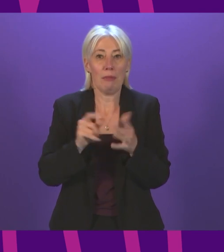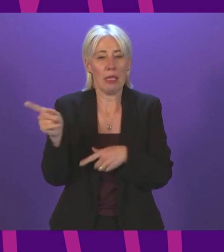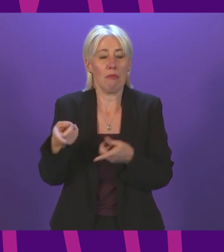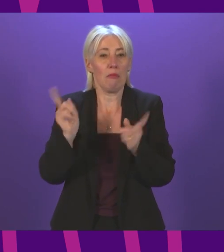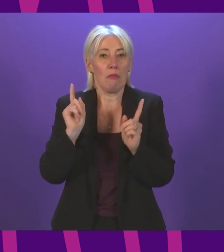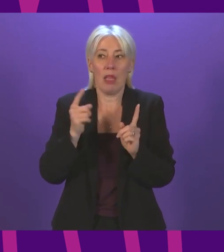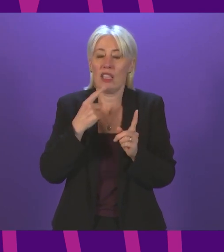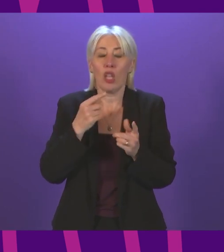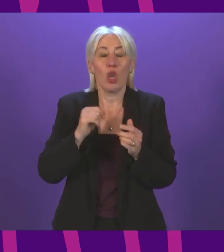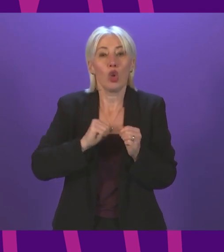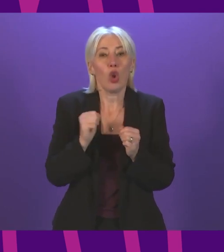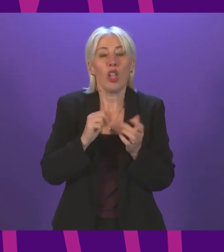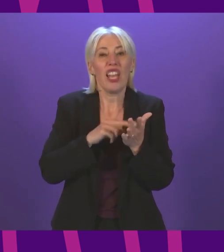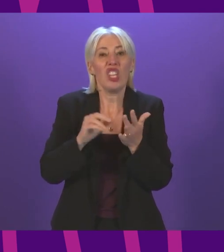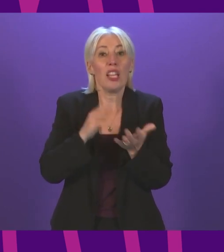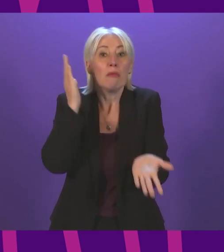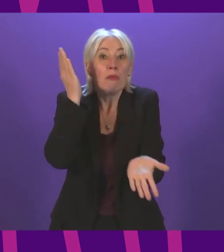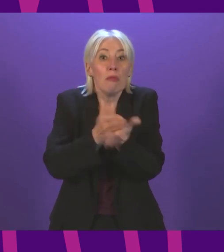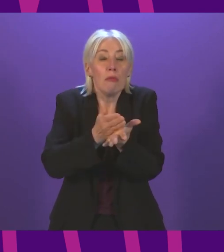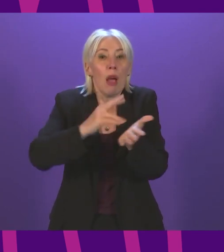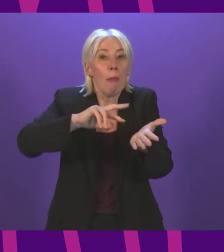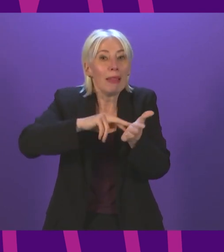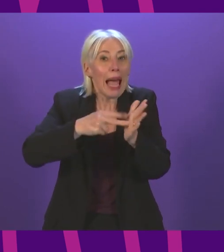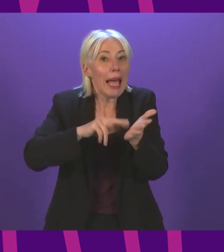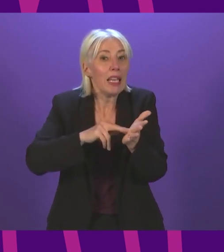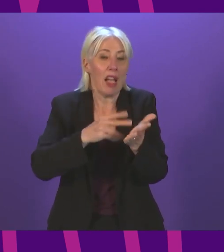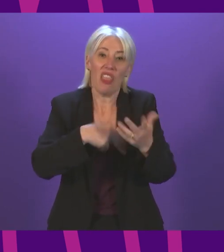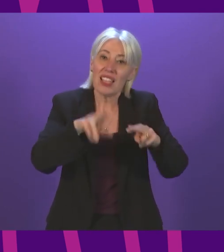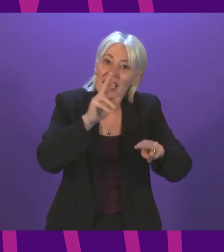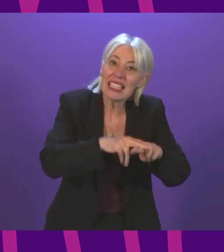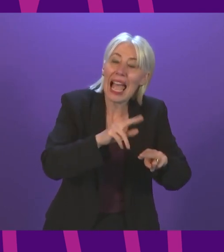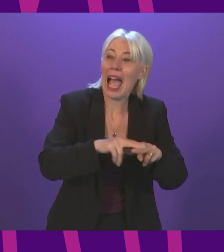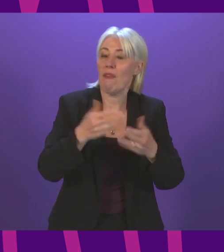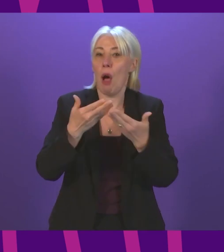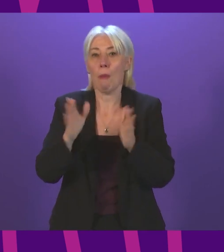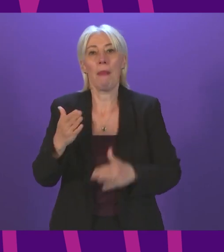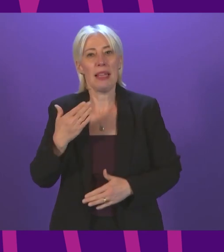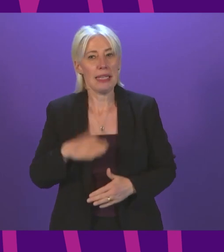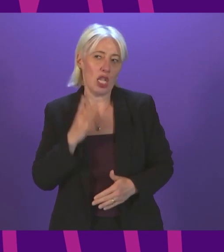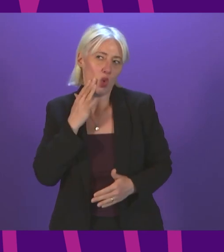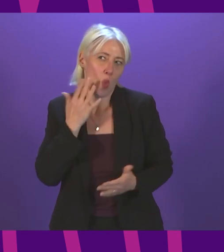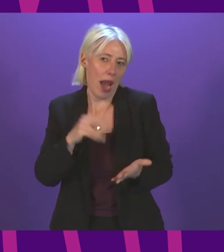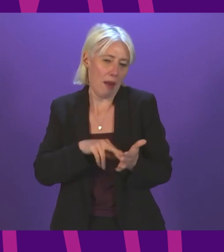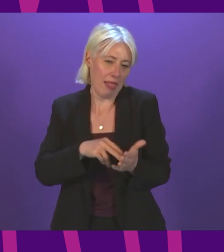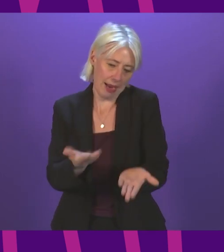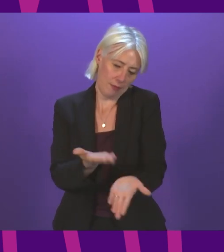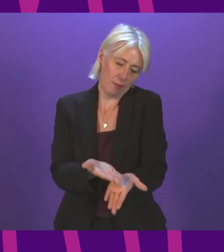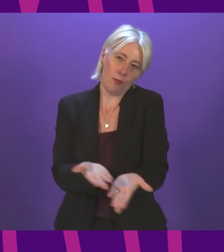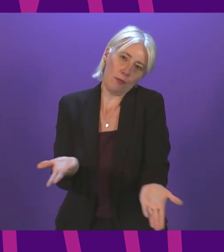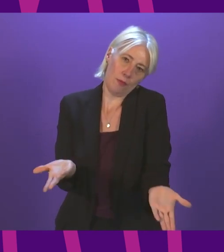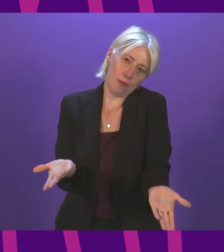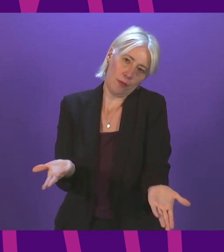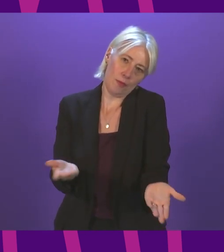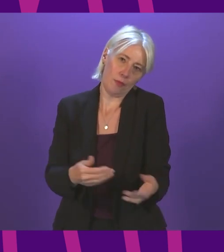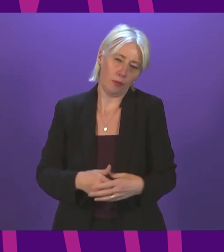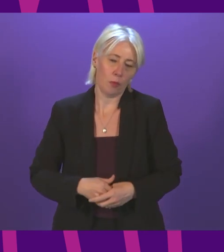NHS will finally get the real plan that frontline staff and the public needs? Cabinet Secretary. Can I